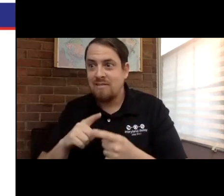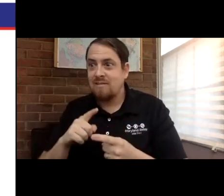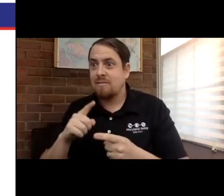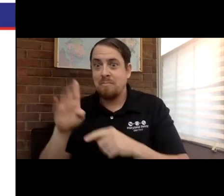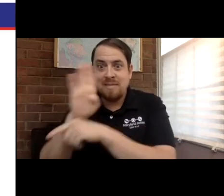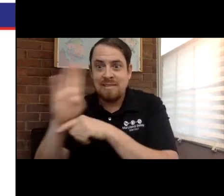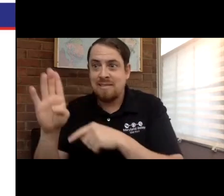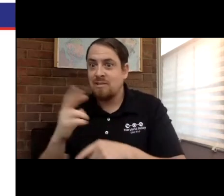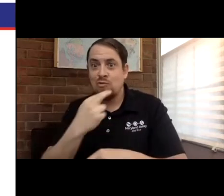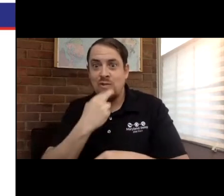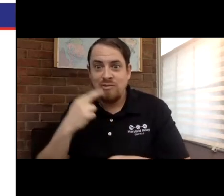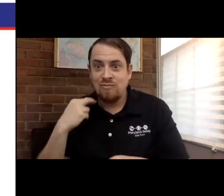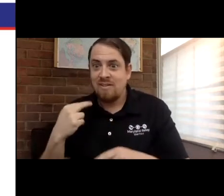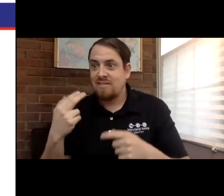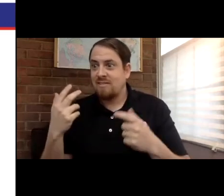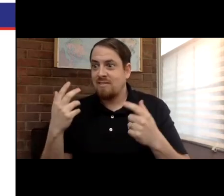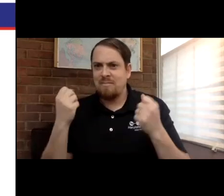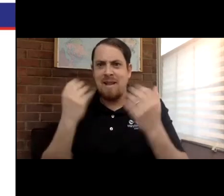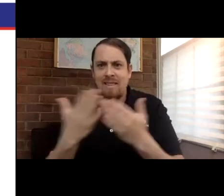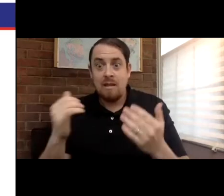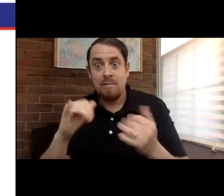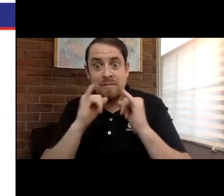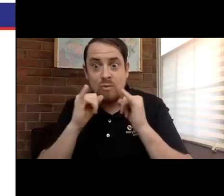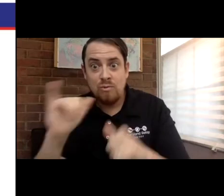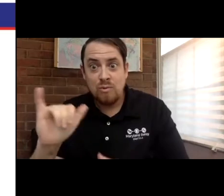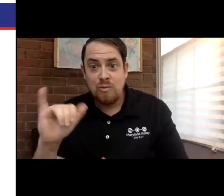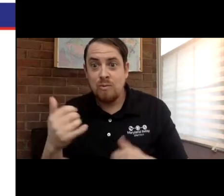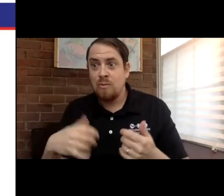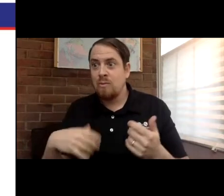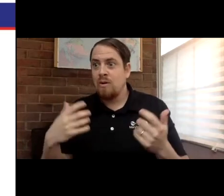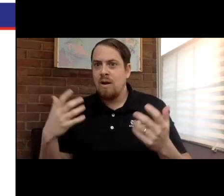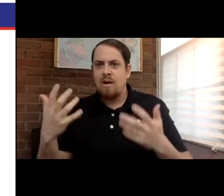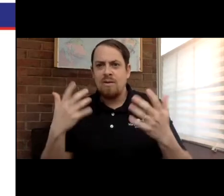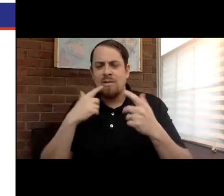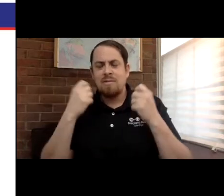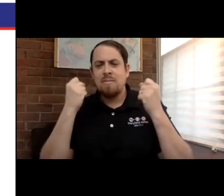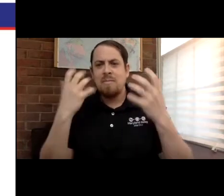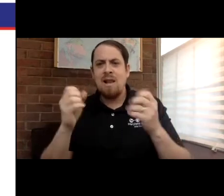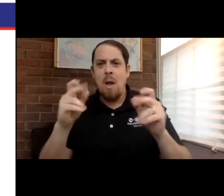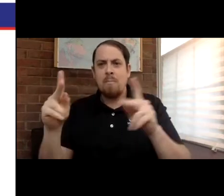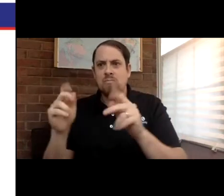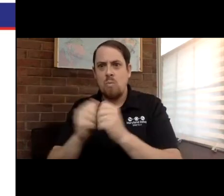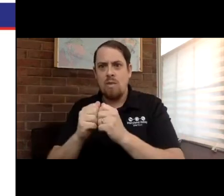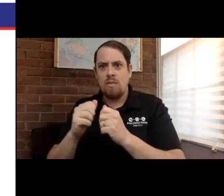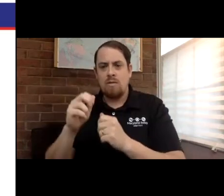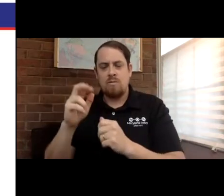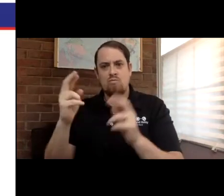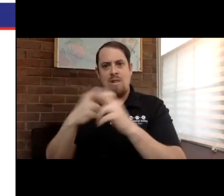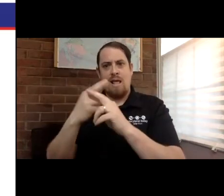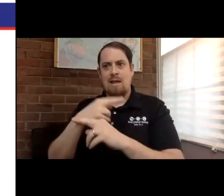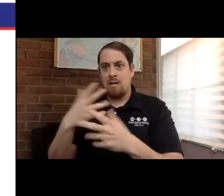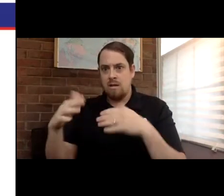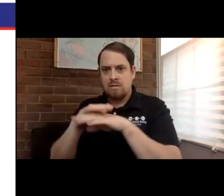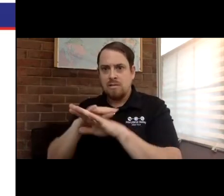time, access to hearing family, friends, businesses, restaurants, interviews, even. Everything, every